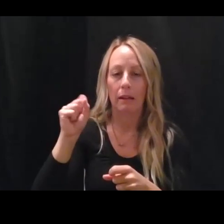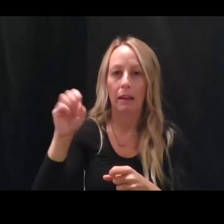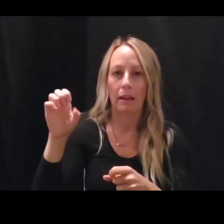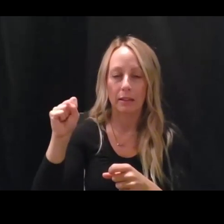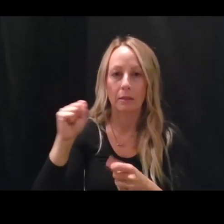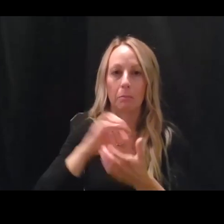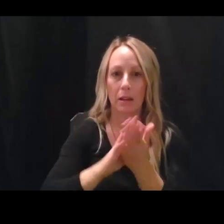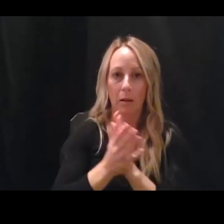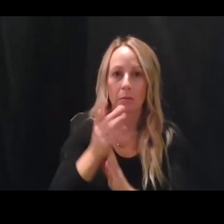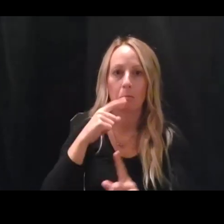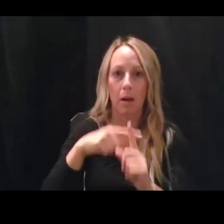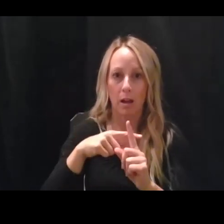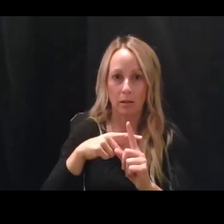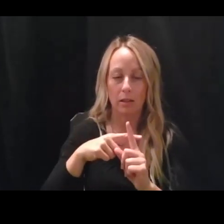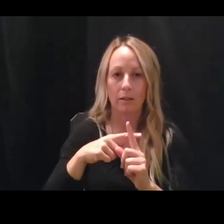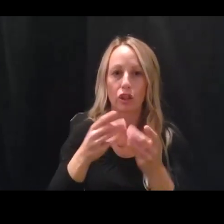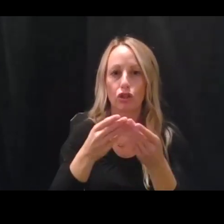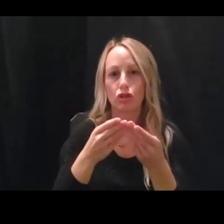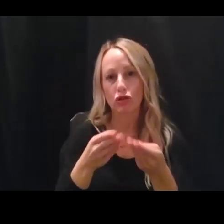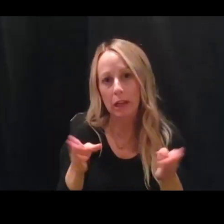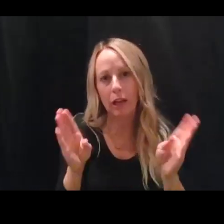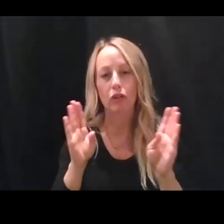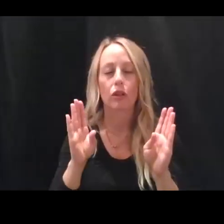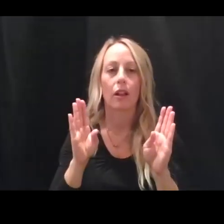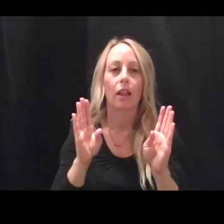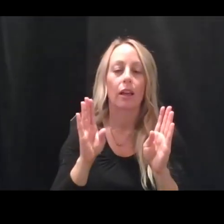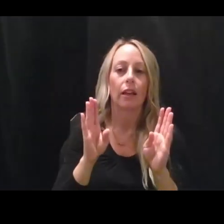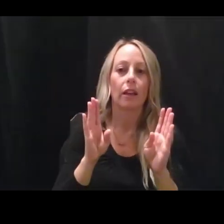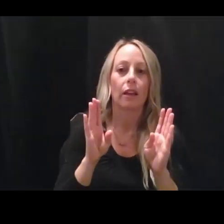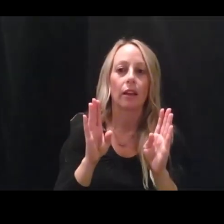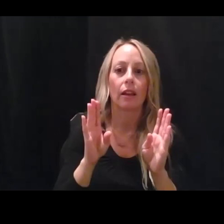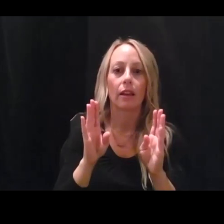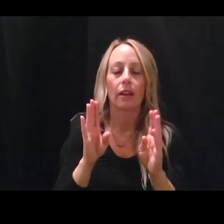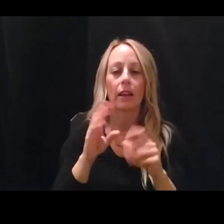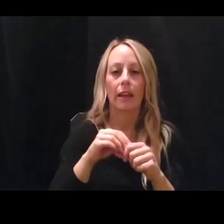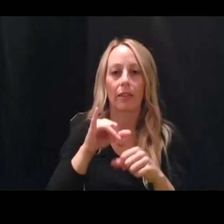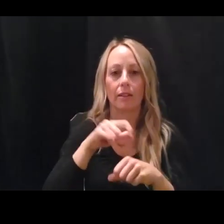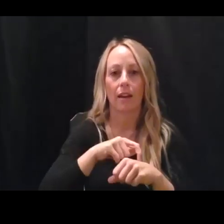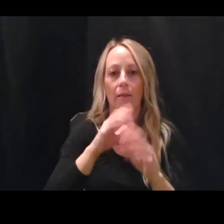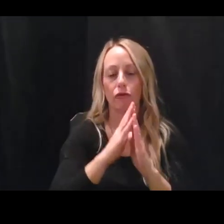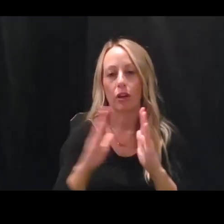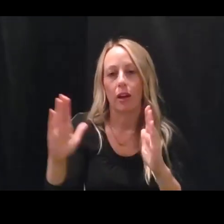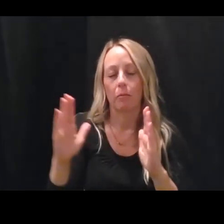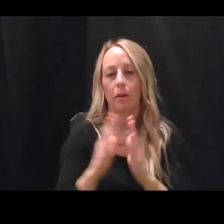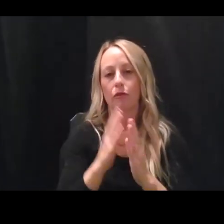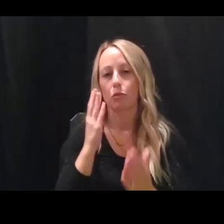positive, generally speaking, in a time frame of probably